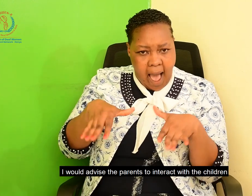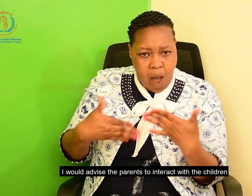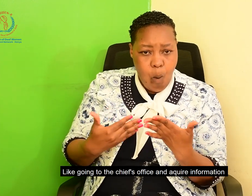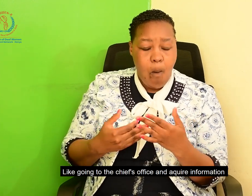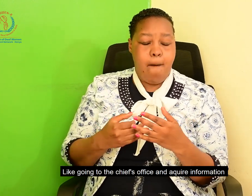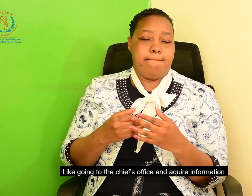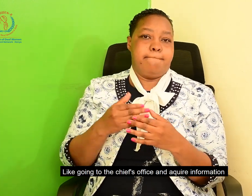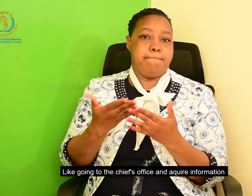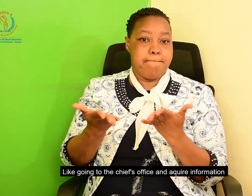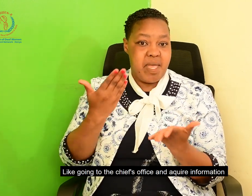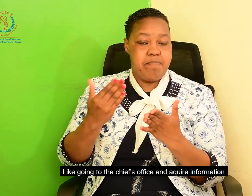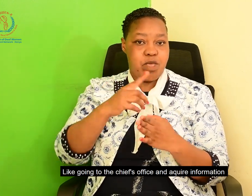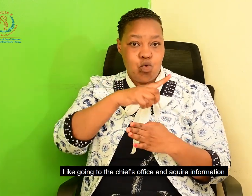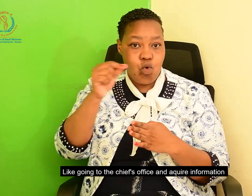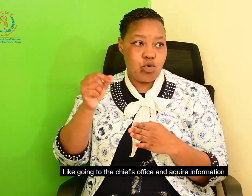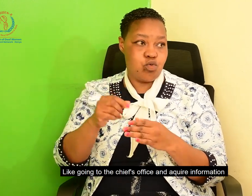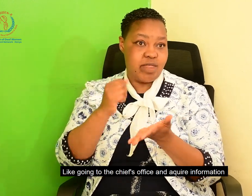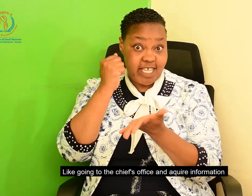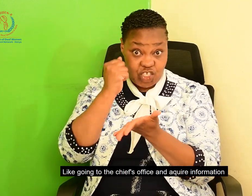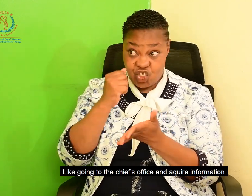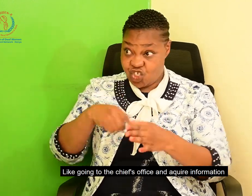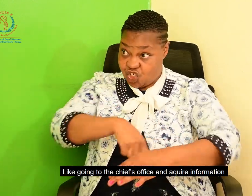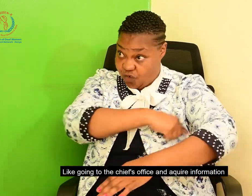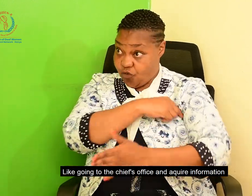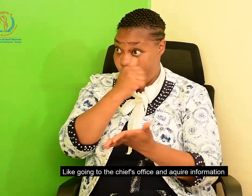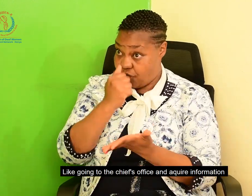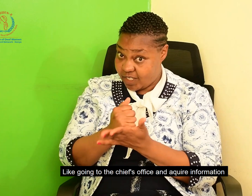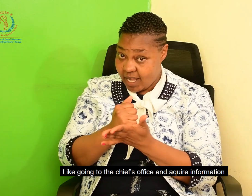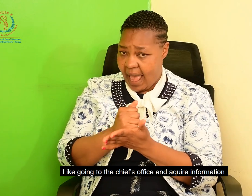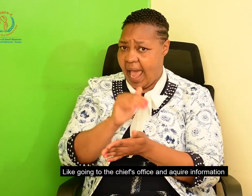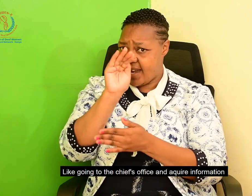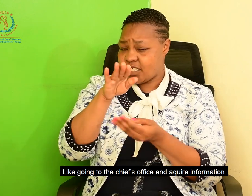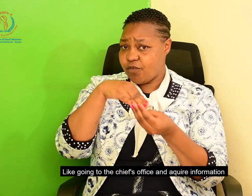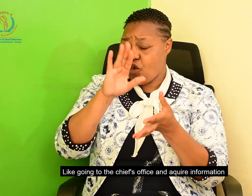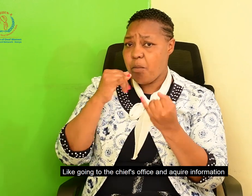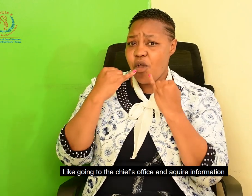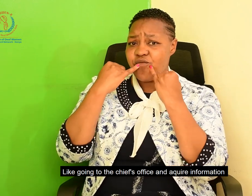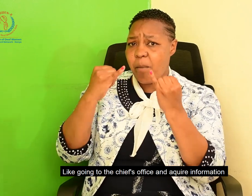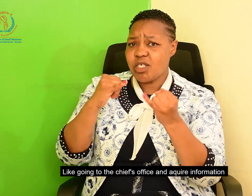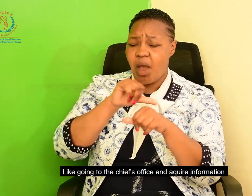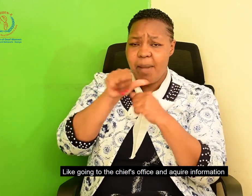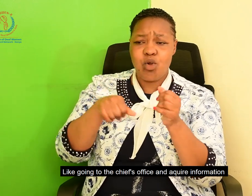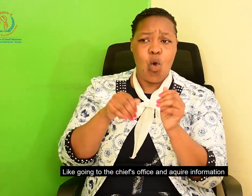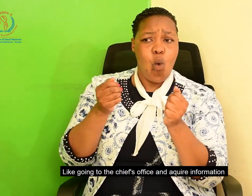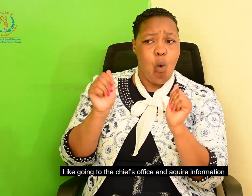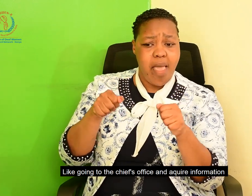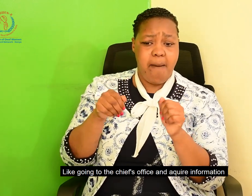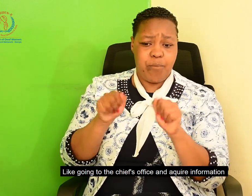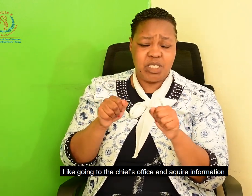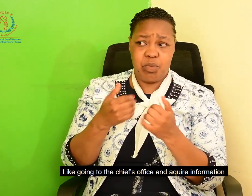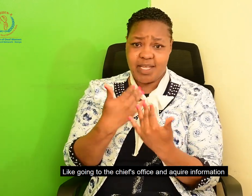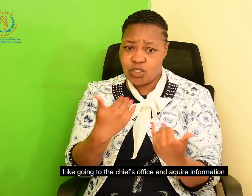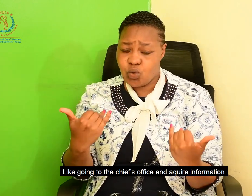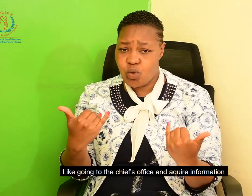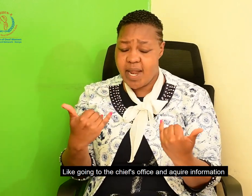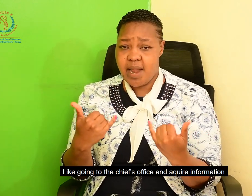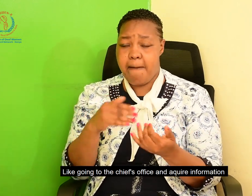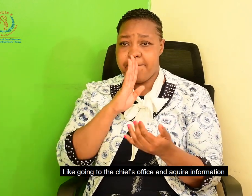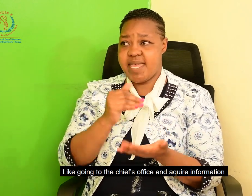How to maybe go to the chief office and acquire more information on how they